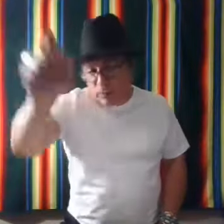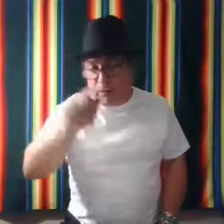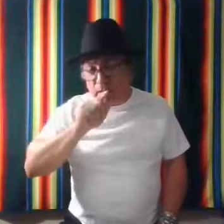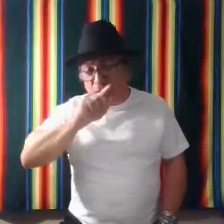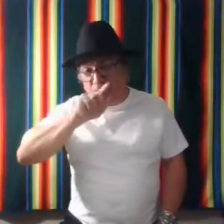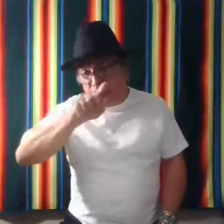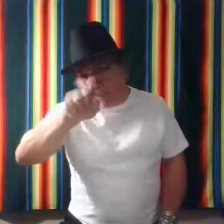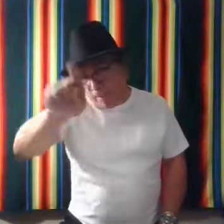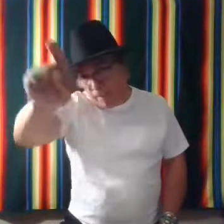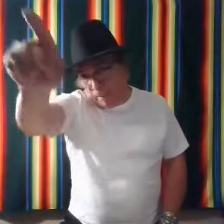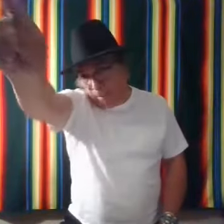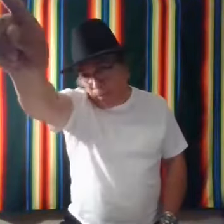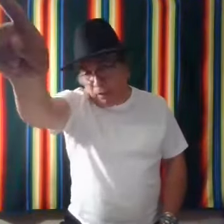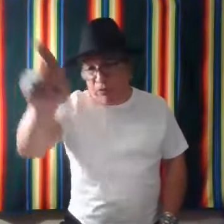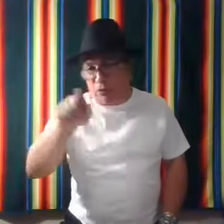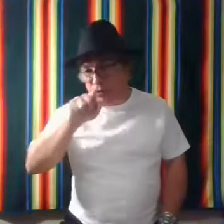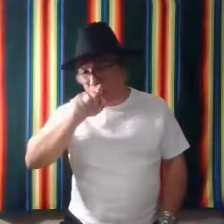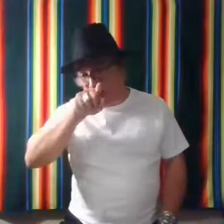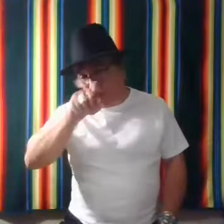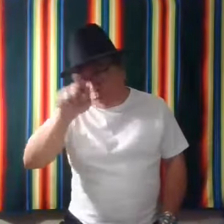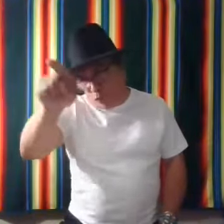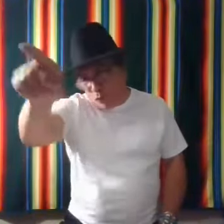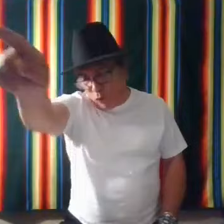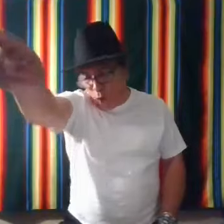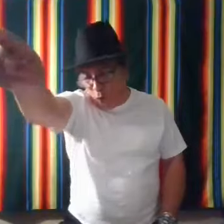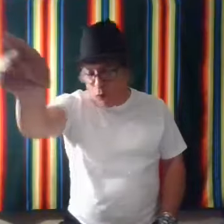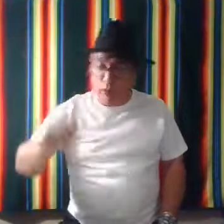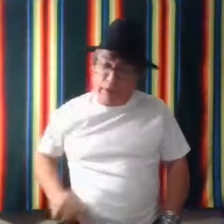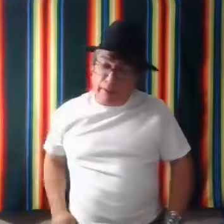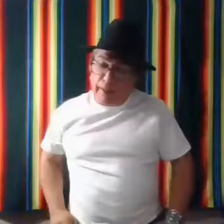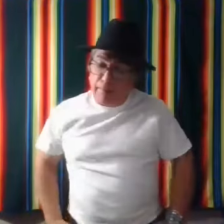Like that. It shoots straight. Just like that.